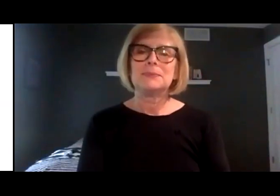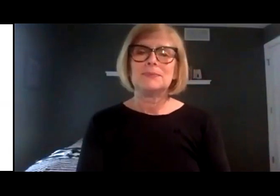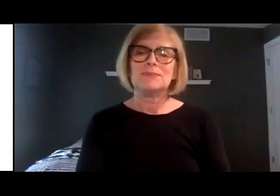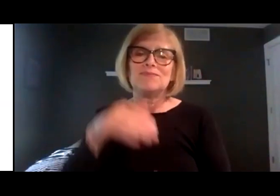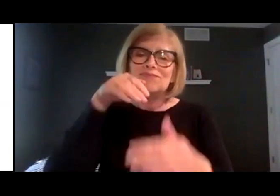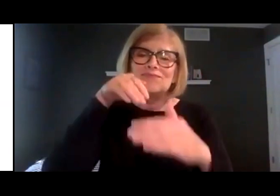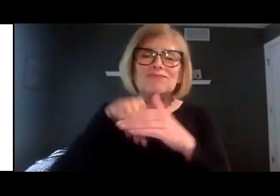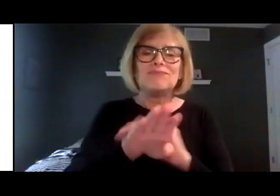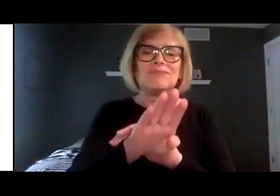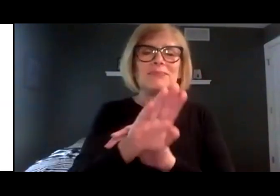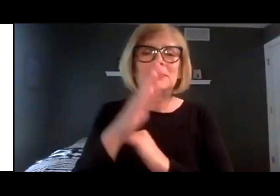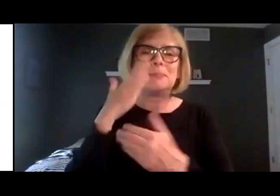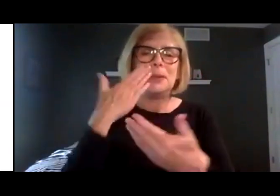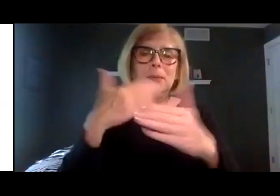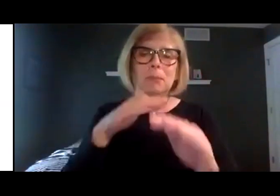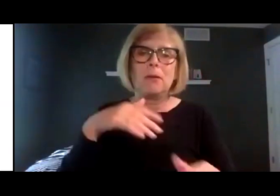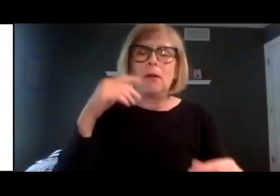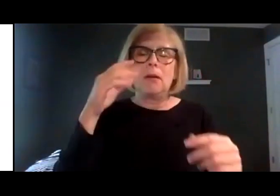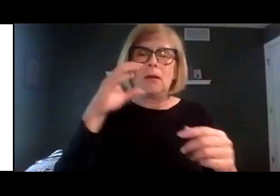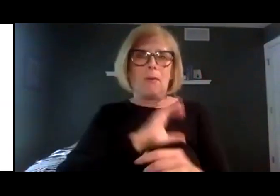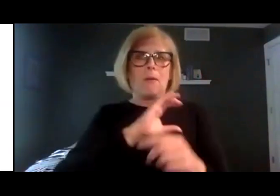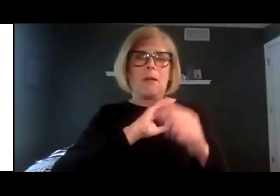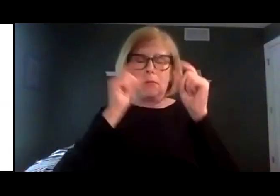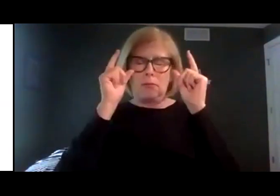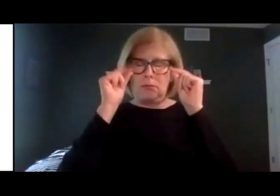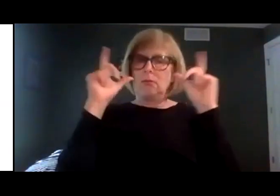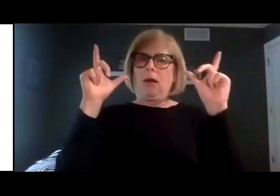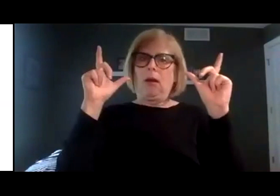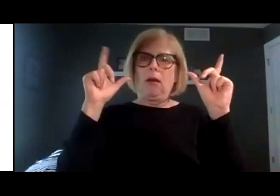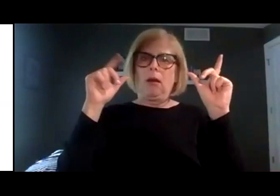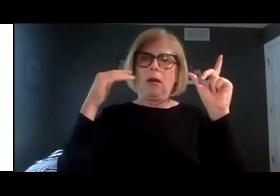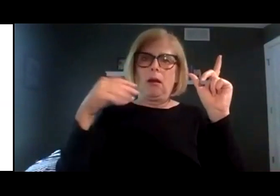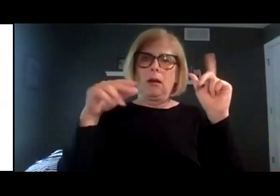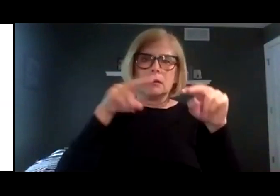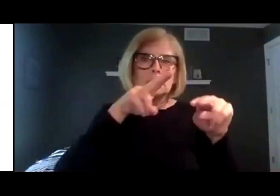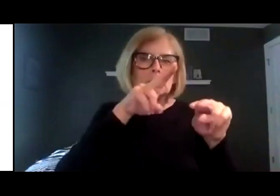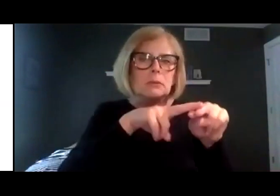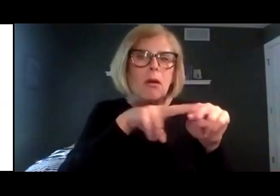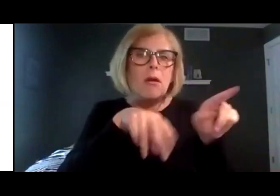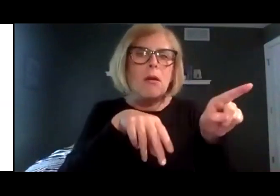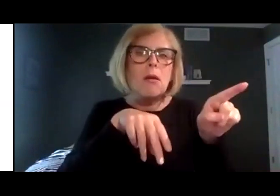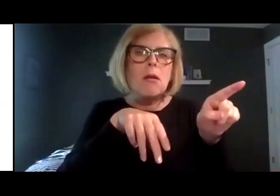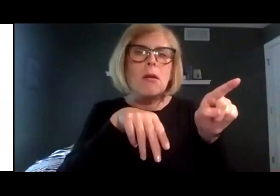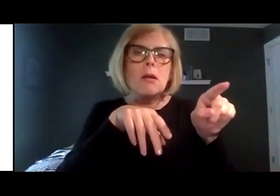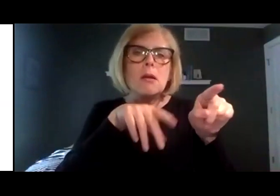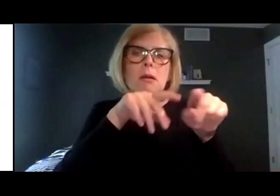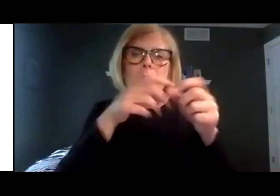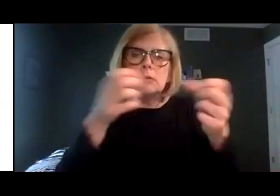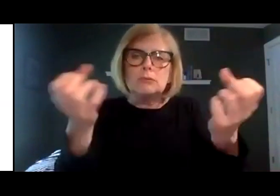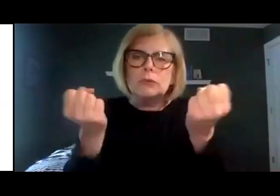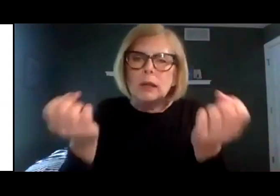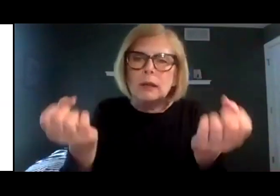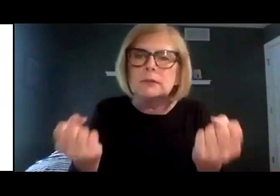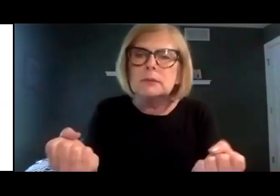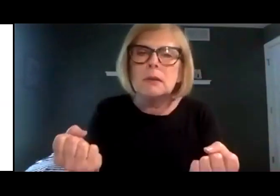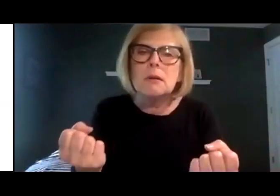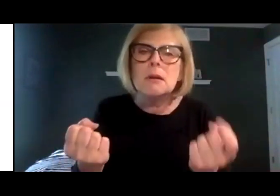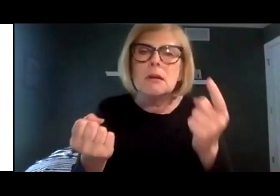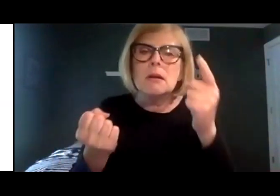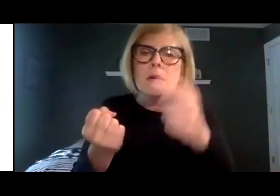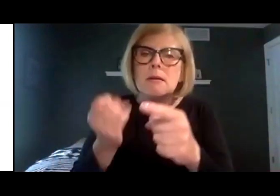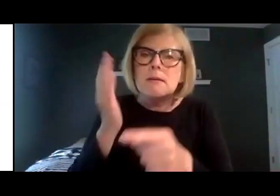Corduroy blinked. There was a chair and a chest of drawers. And alongside